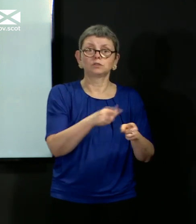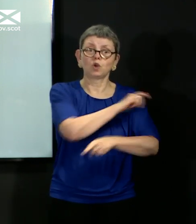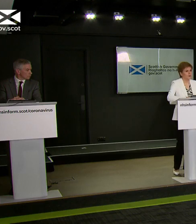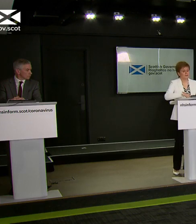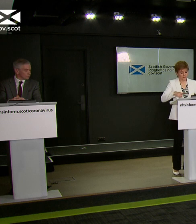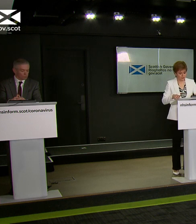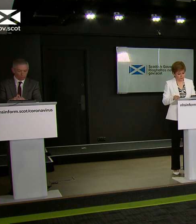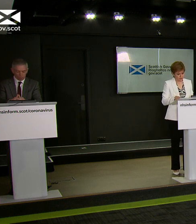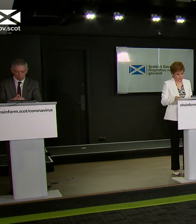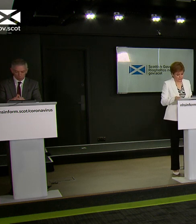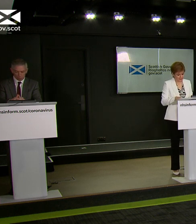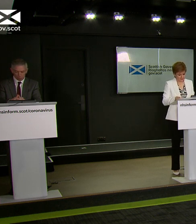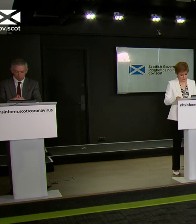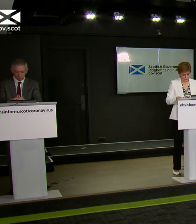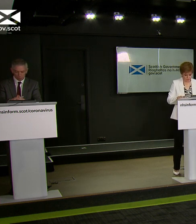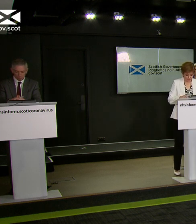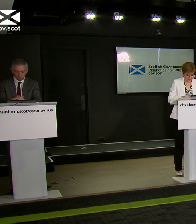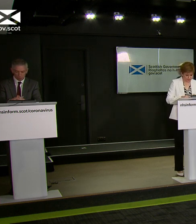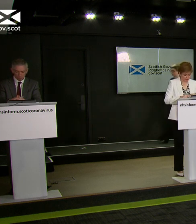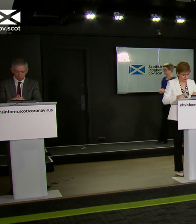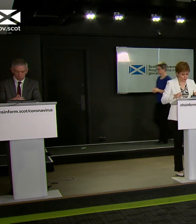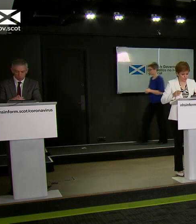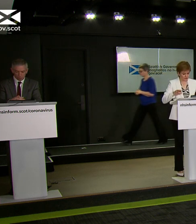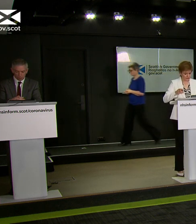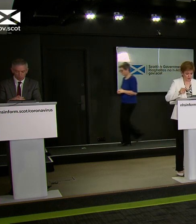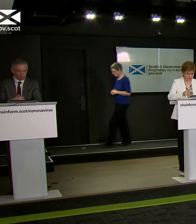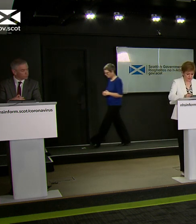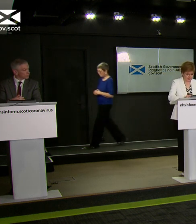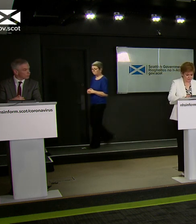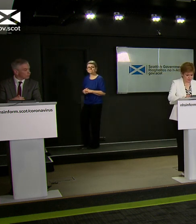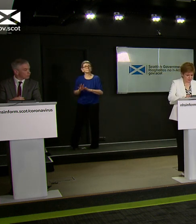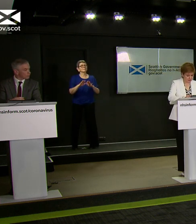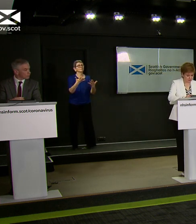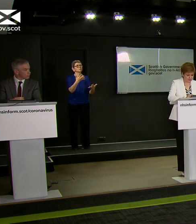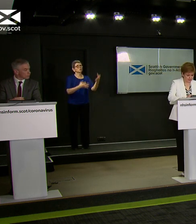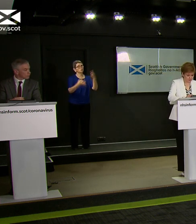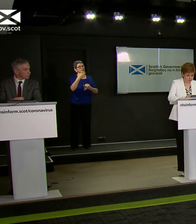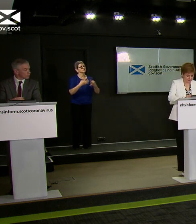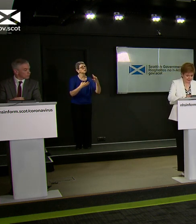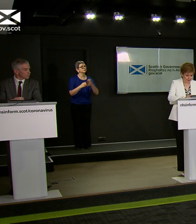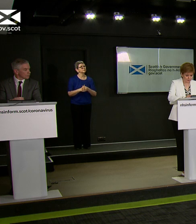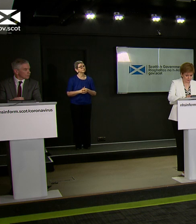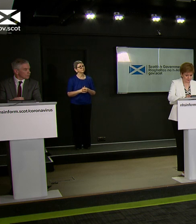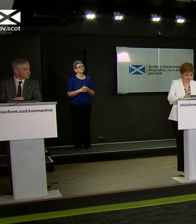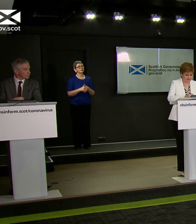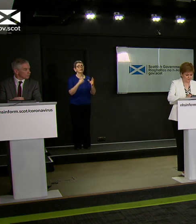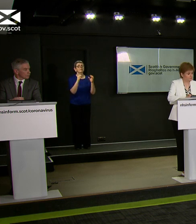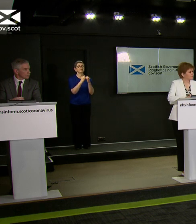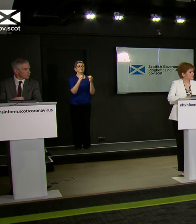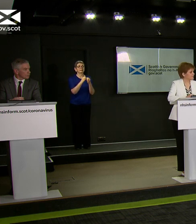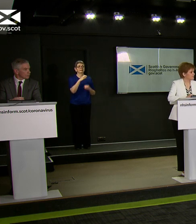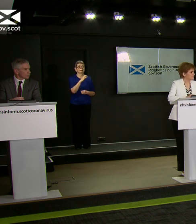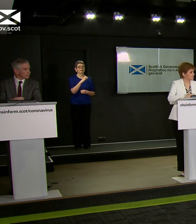you. Thank you very much to the health secretary. I'll now move straight to questions. First question comes today from Glenn Campbell from the BBC.